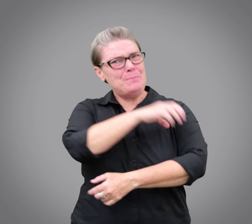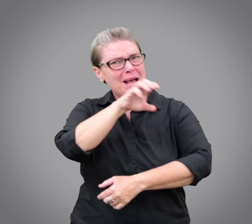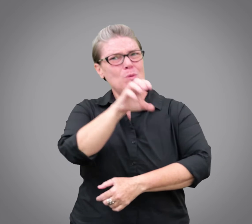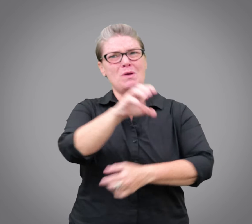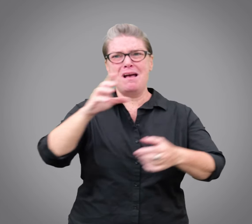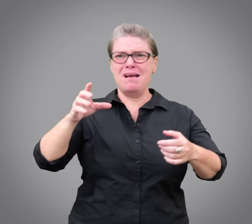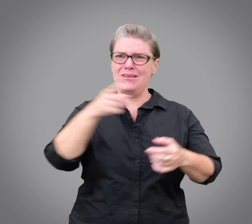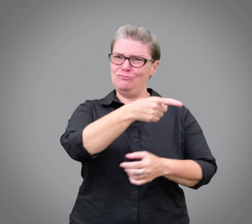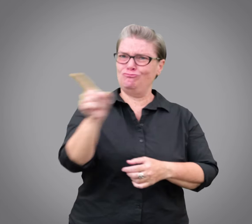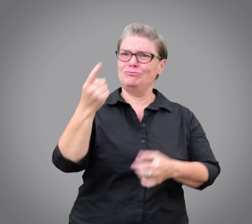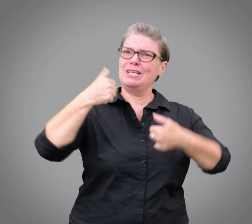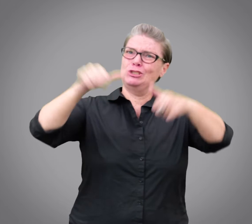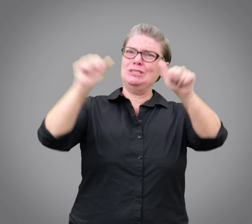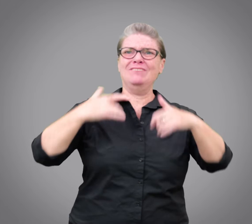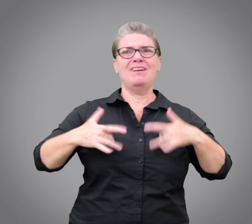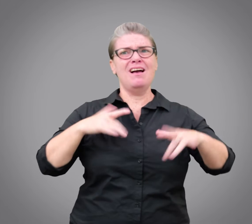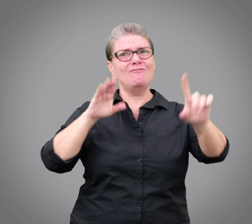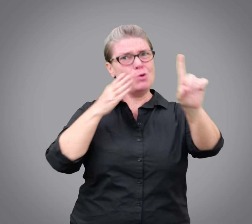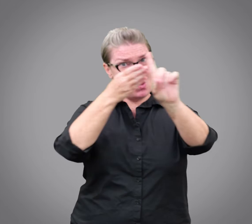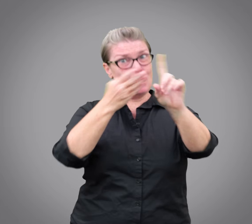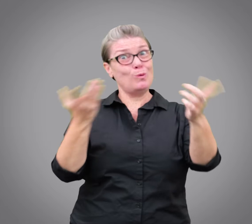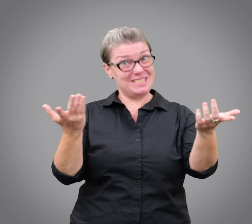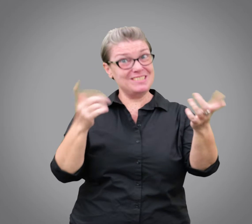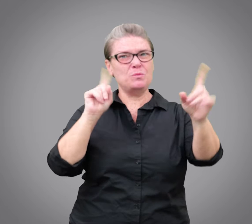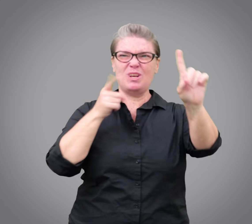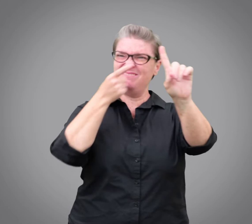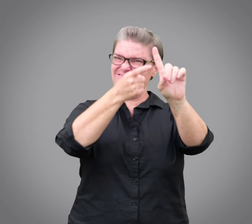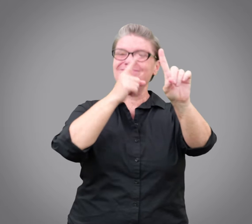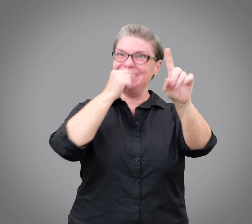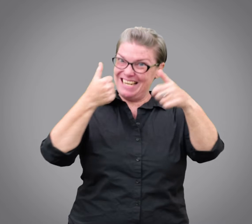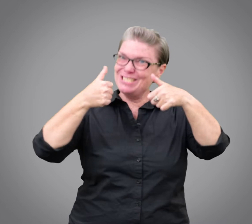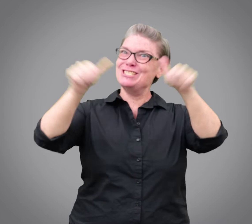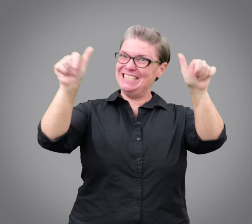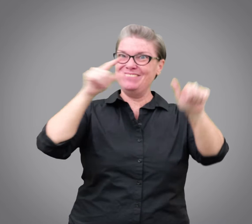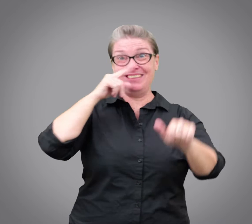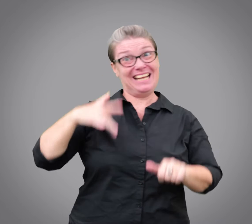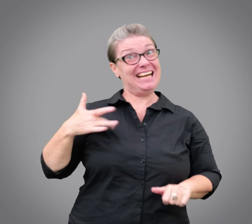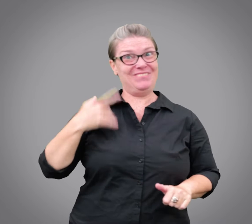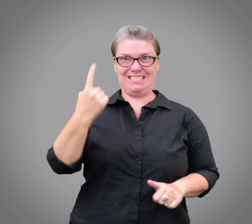encourage and support you to achieve your life goals to live independently.